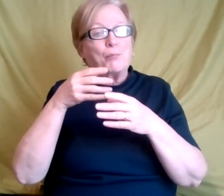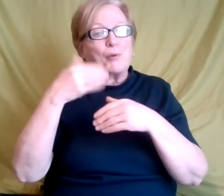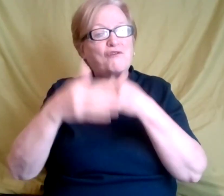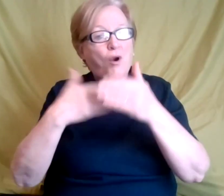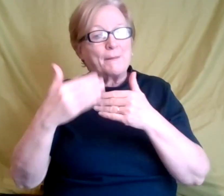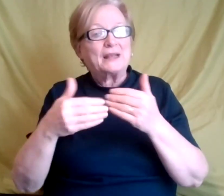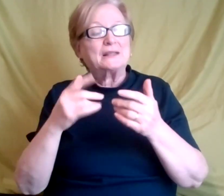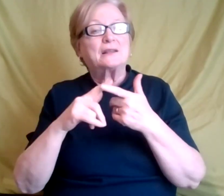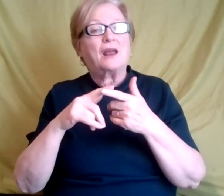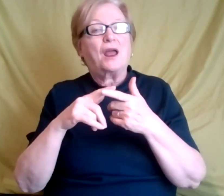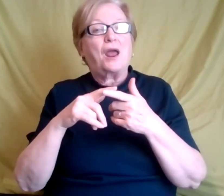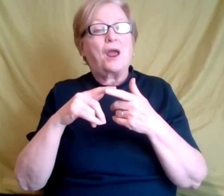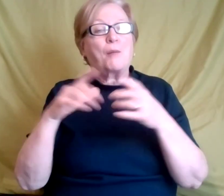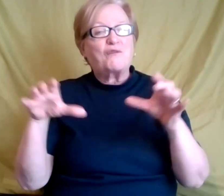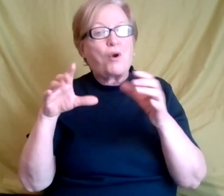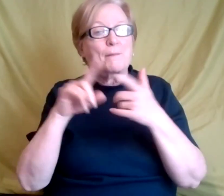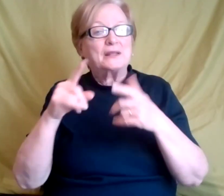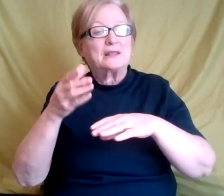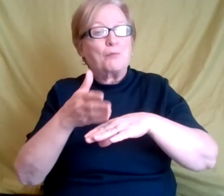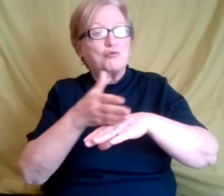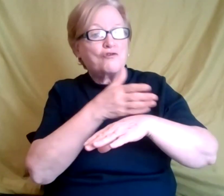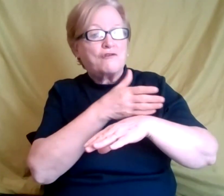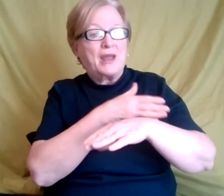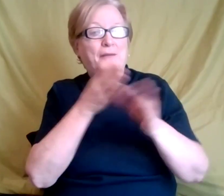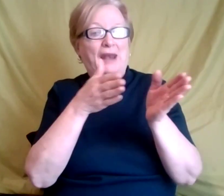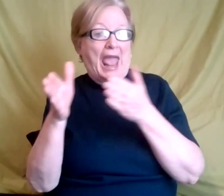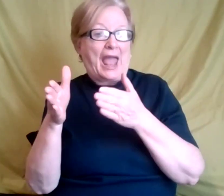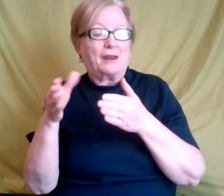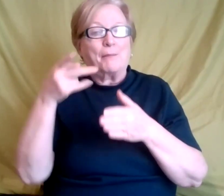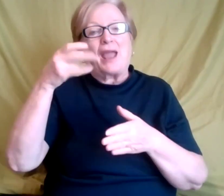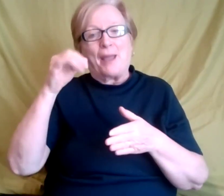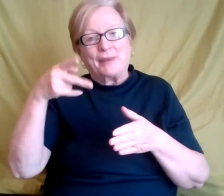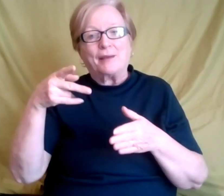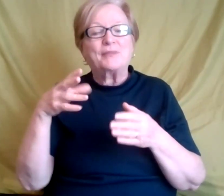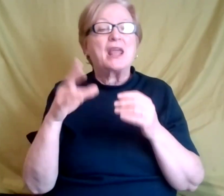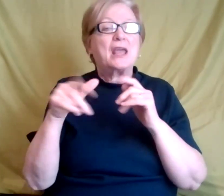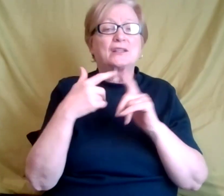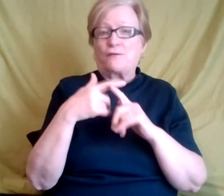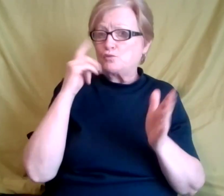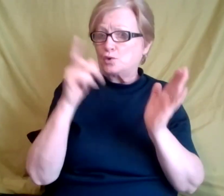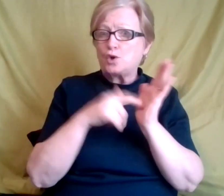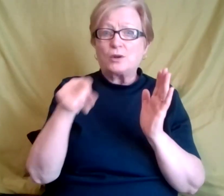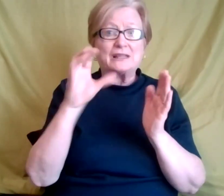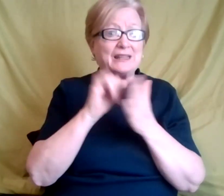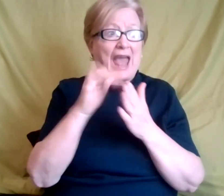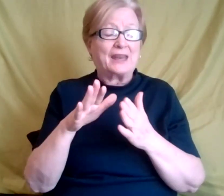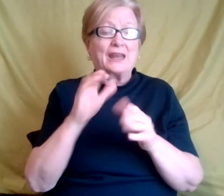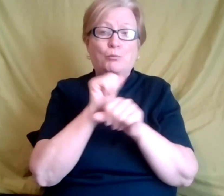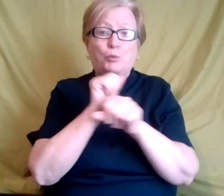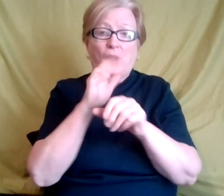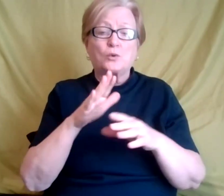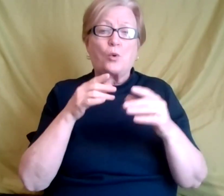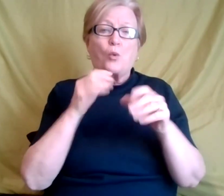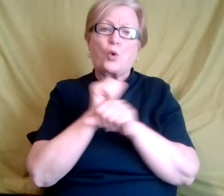before you do that, I, I would, I would say, if you see the employee is struggling, again, talk openly first about